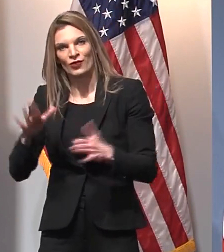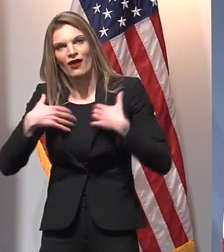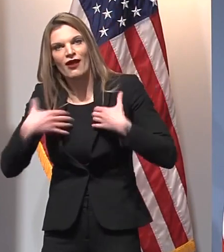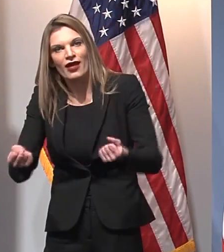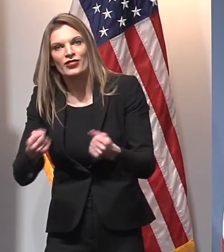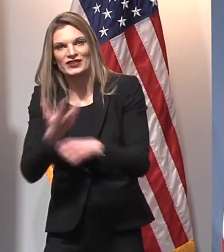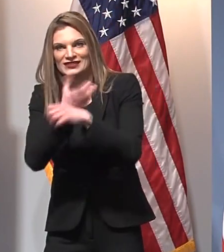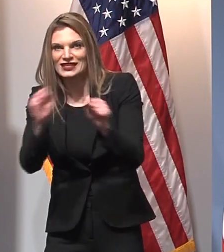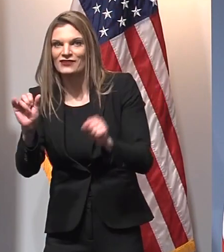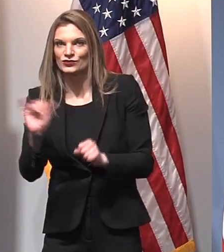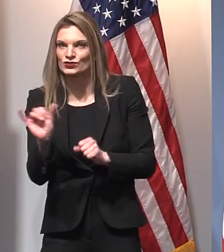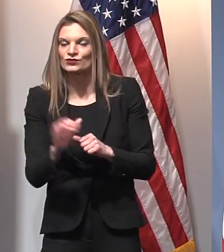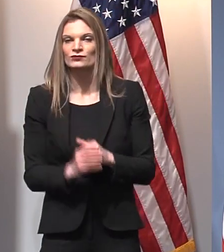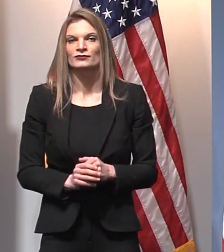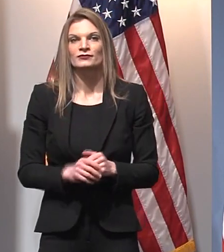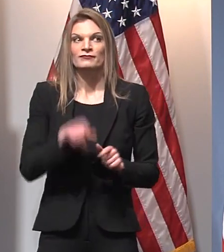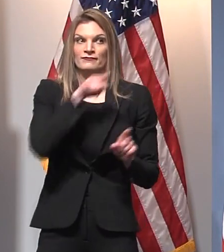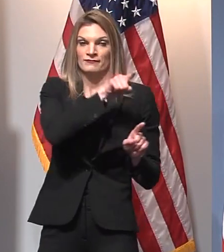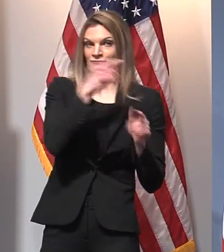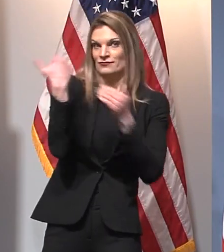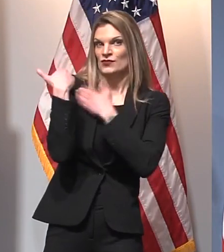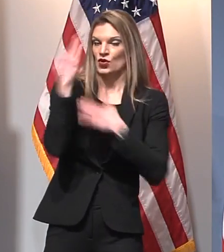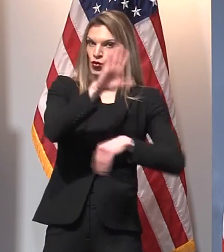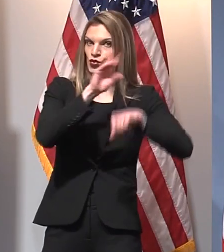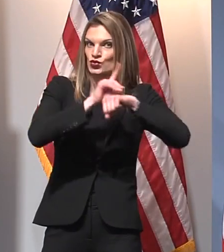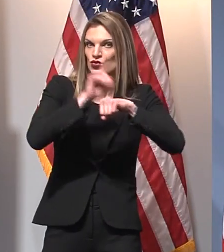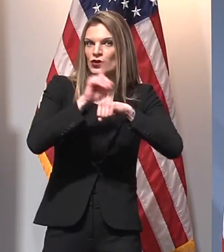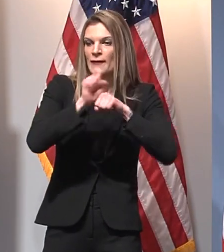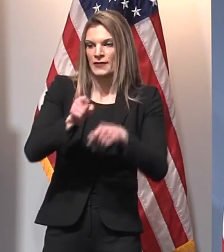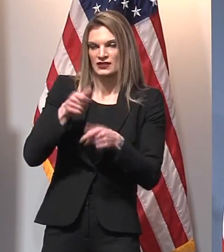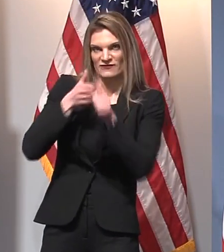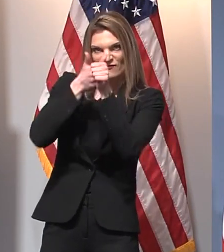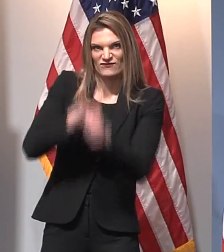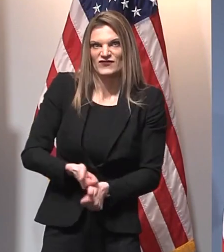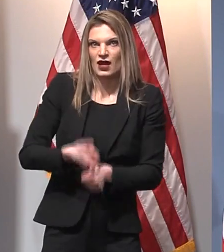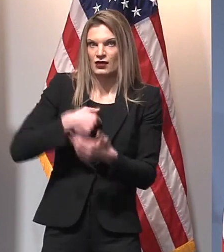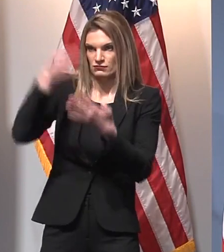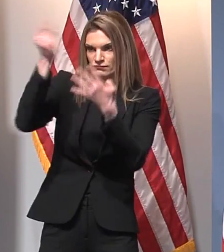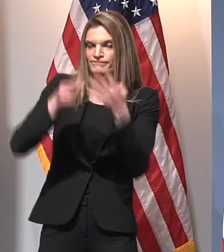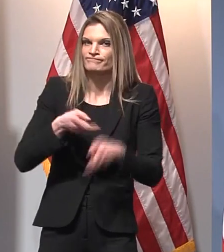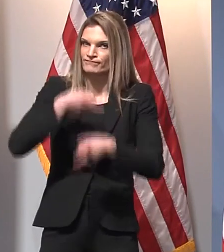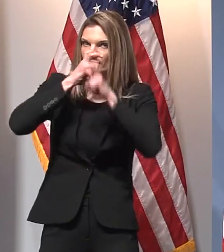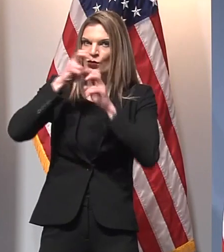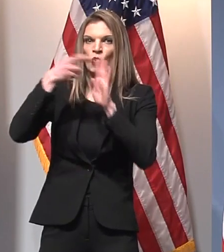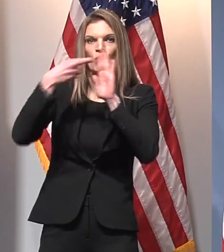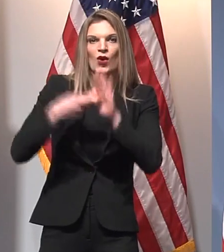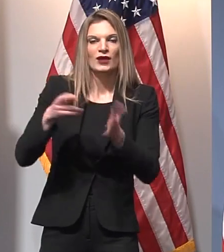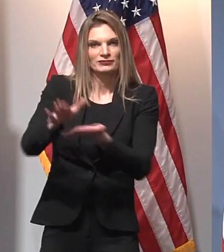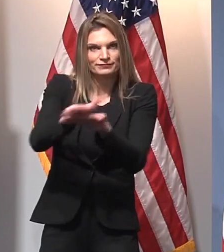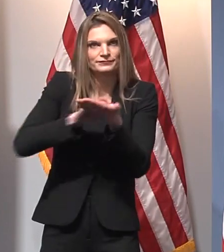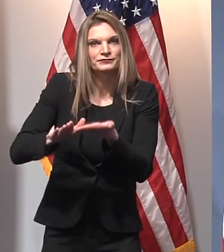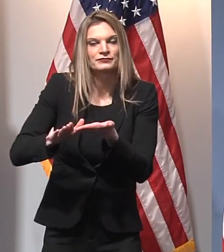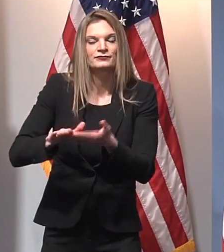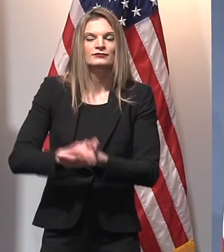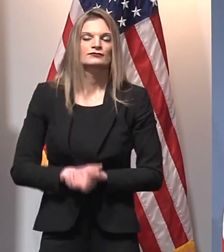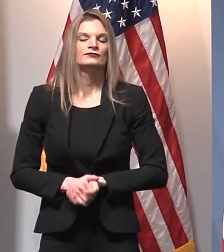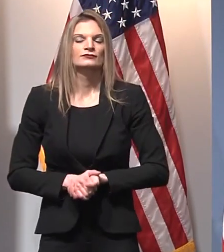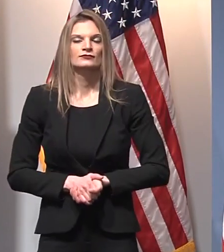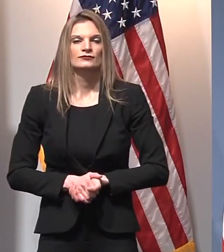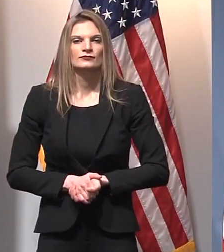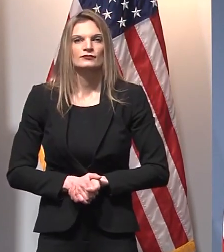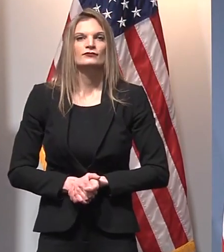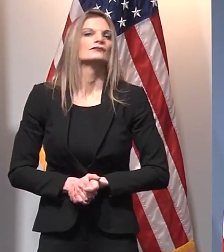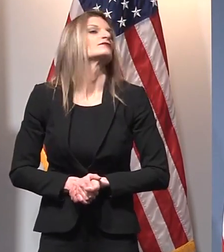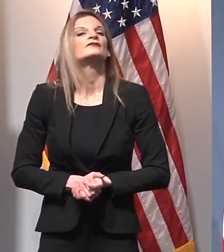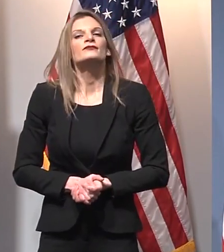must ensure that all competitions and practices comply with these requirements. And even when it is not required,